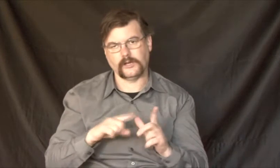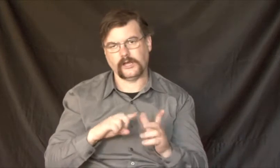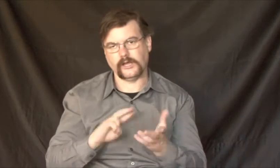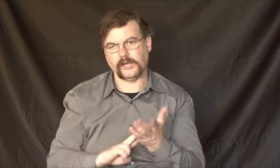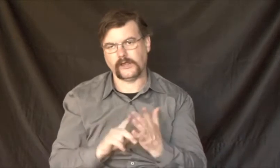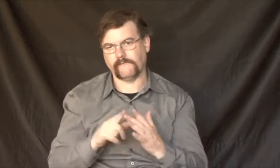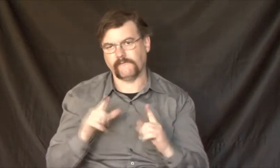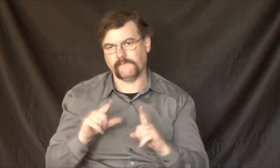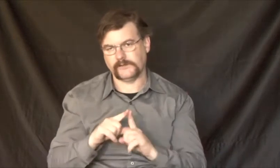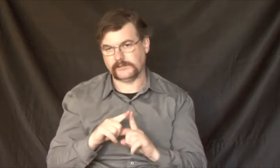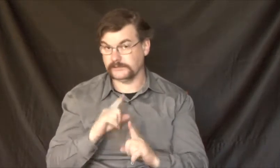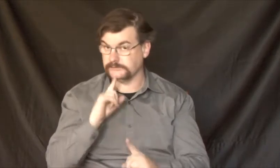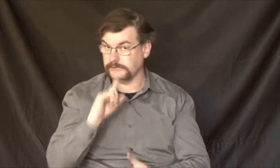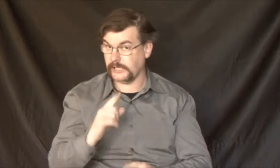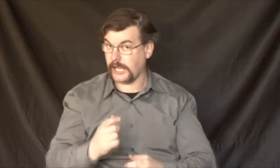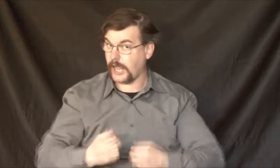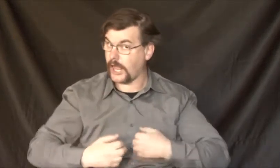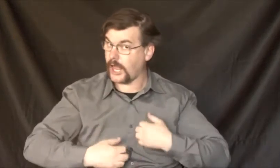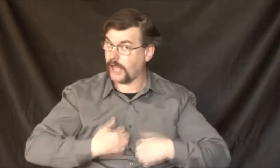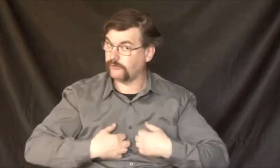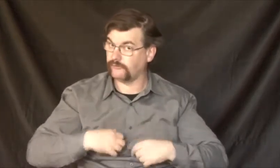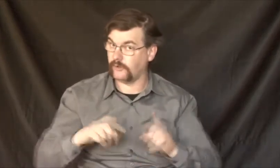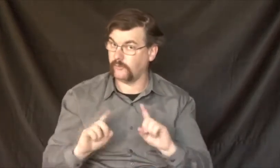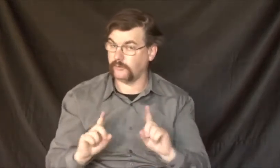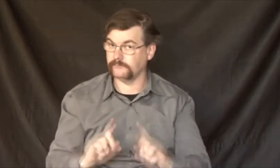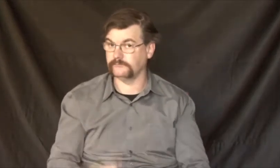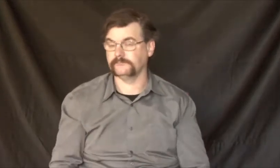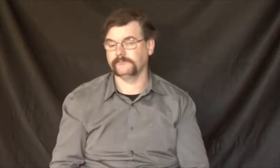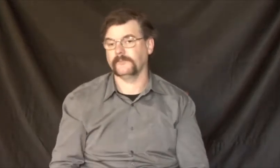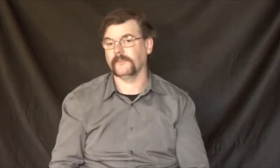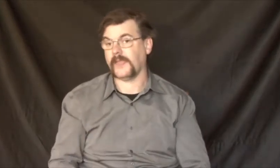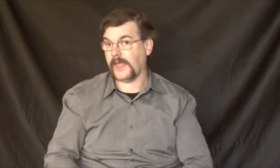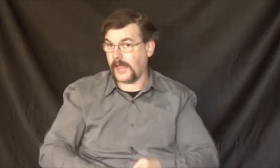It is interesting to see what David says about management of sign language.